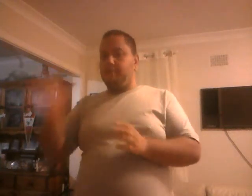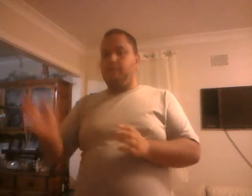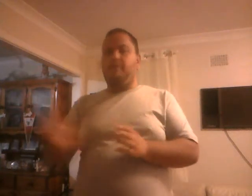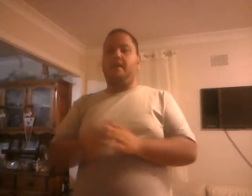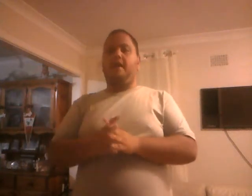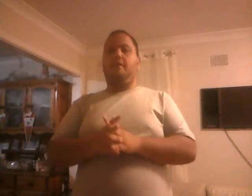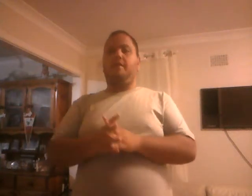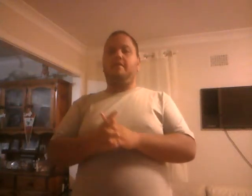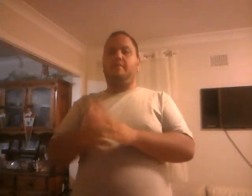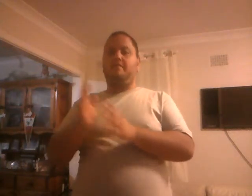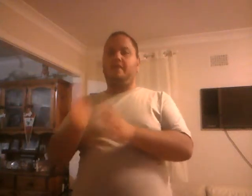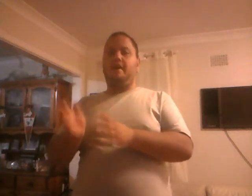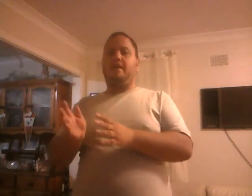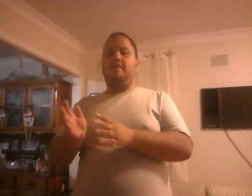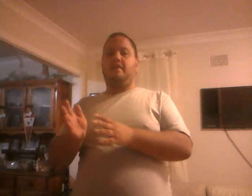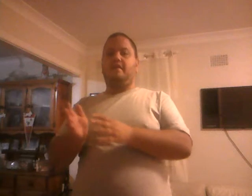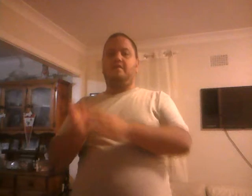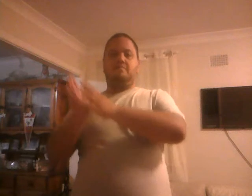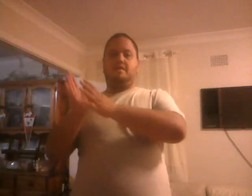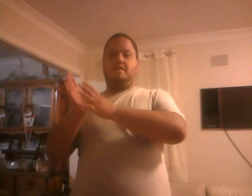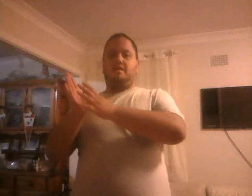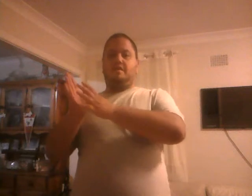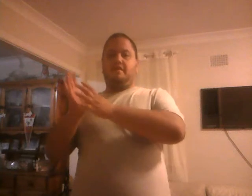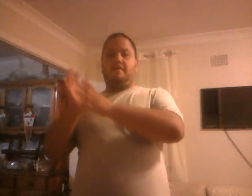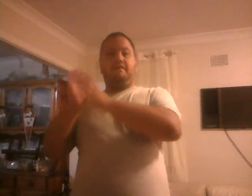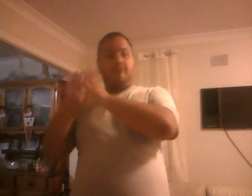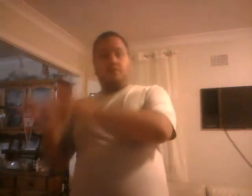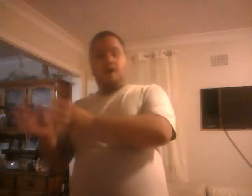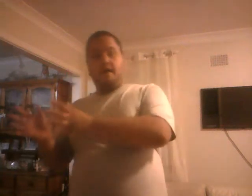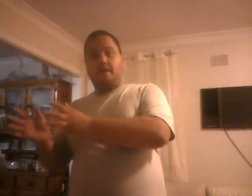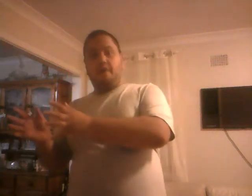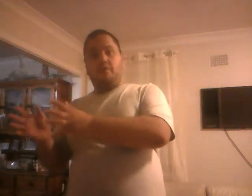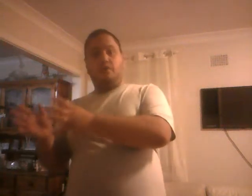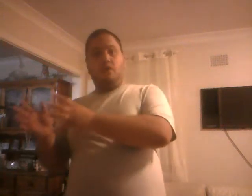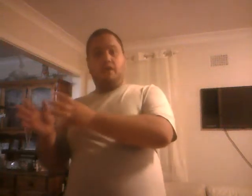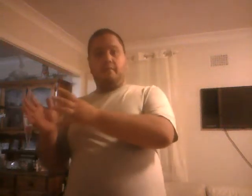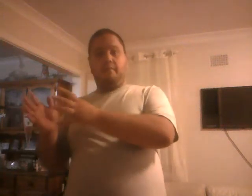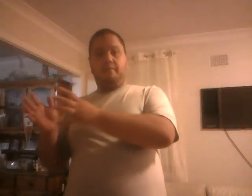many people on the, one, one side, like, the far right, they would call him,